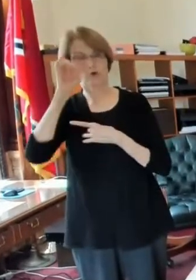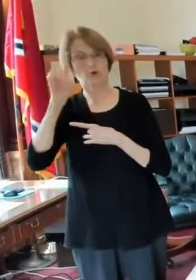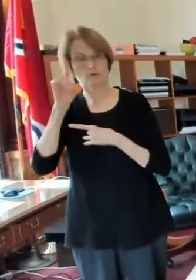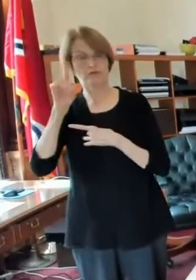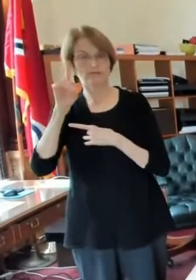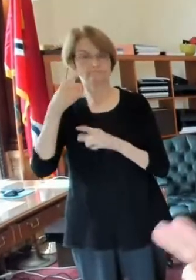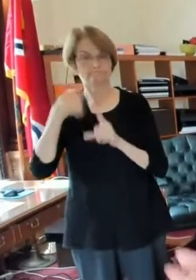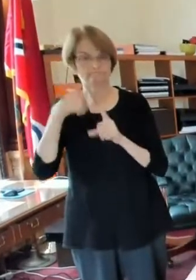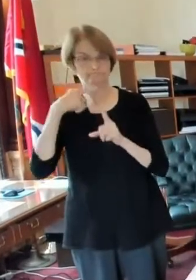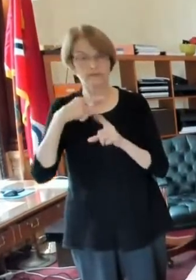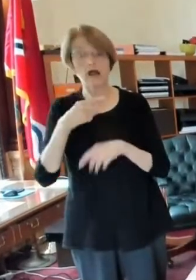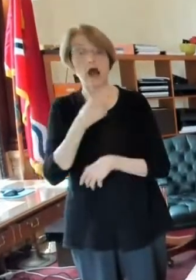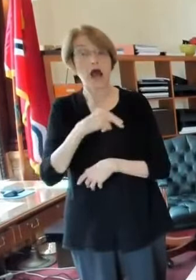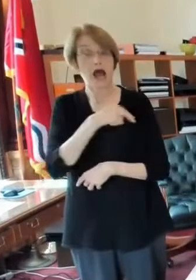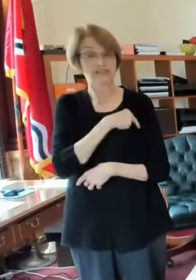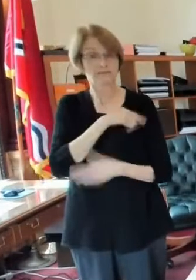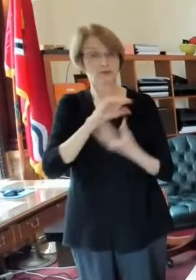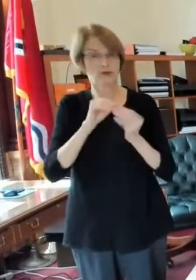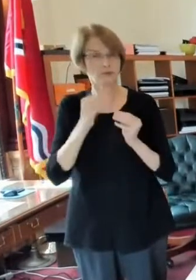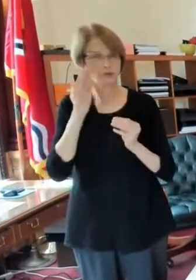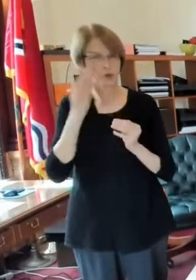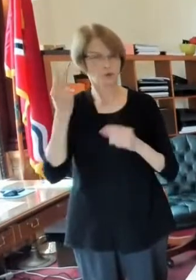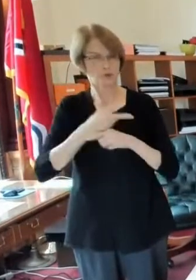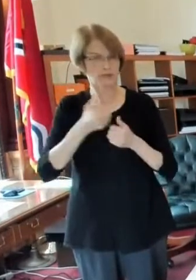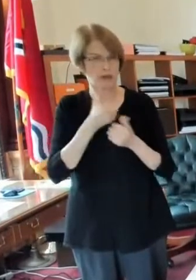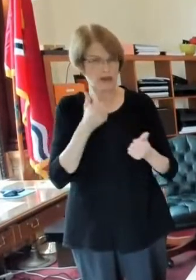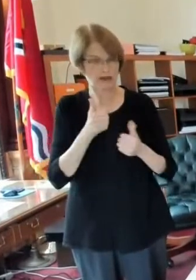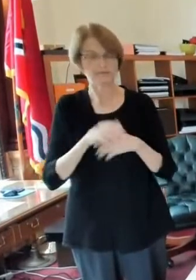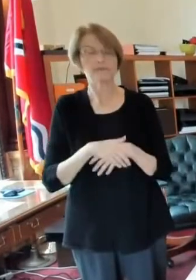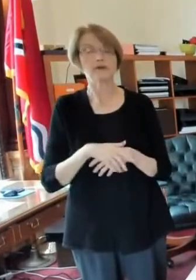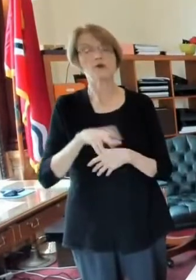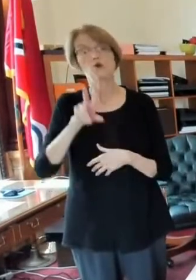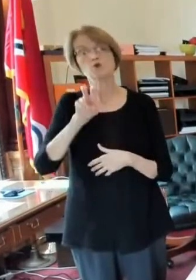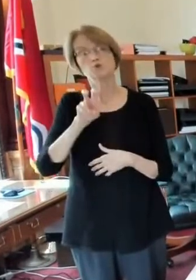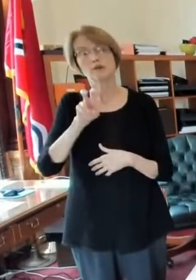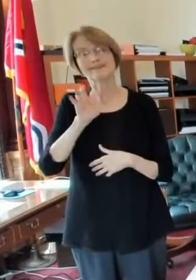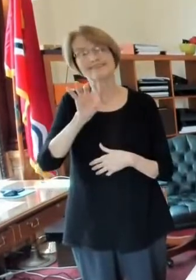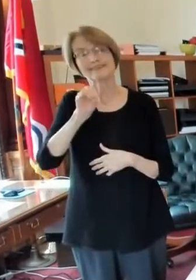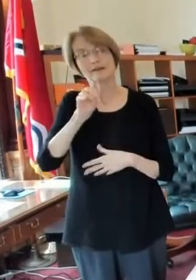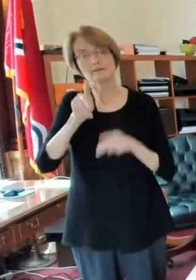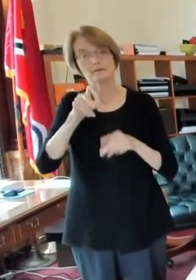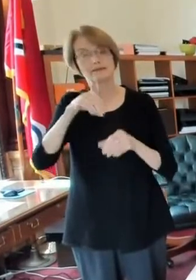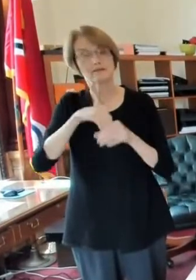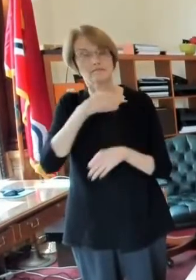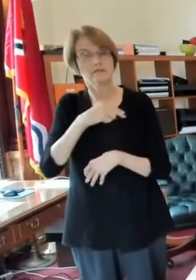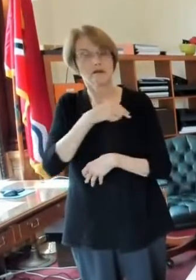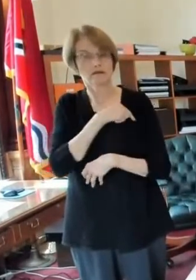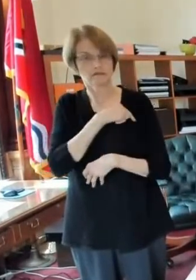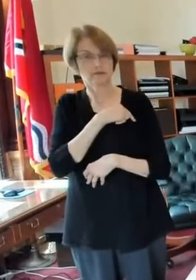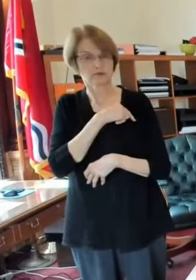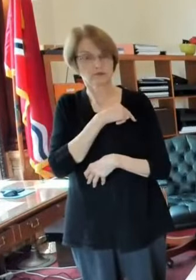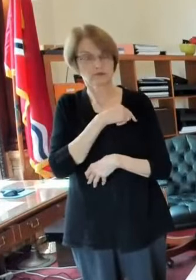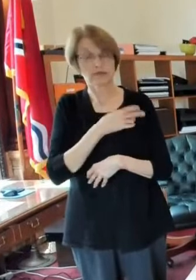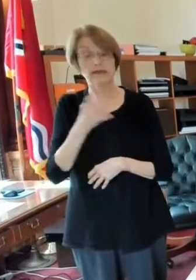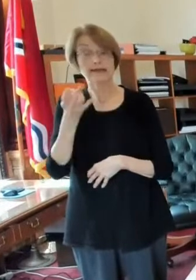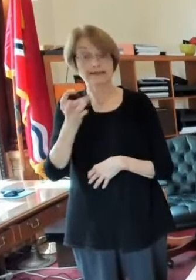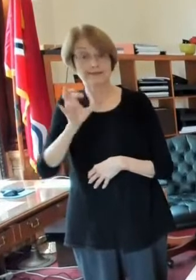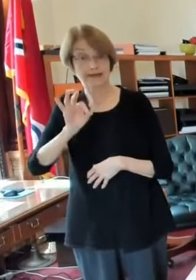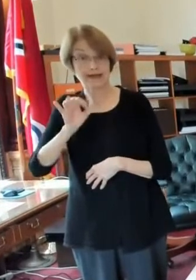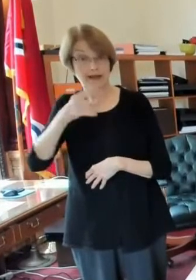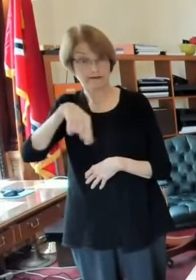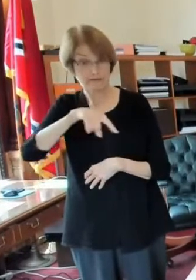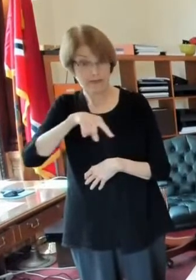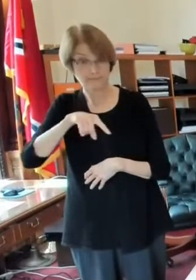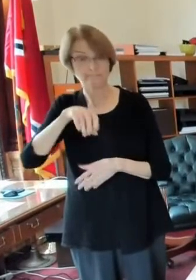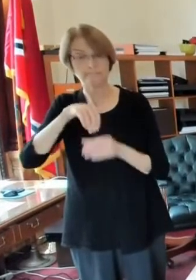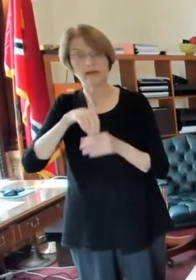hospital numbers which are two days old you all know that there were 290 people in the hospital 79 of